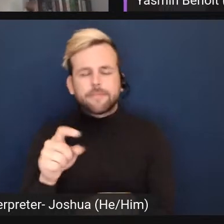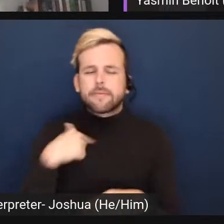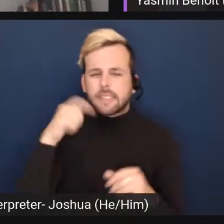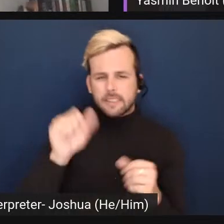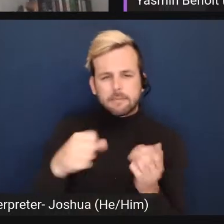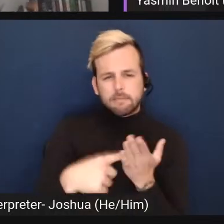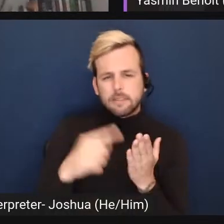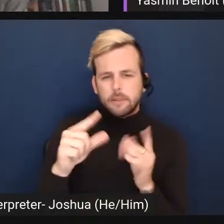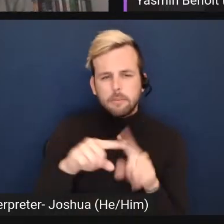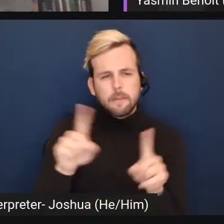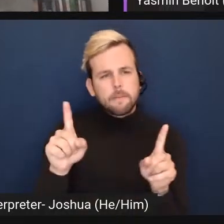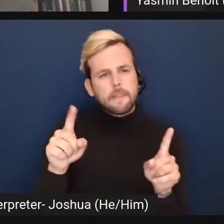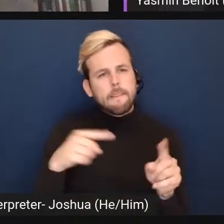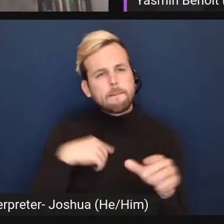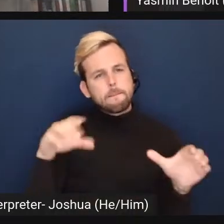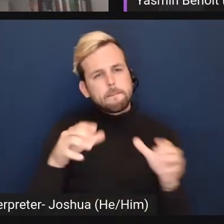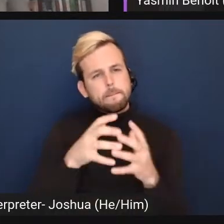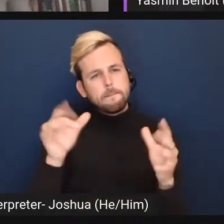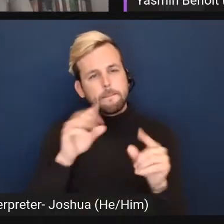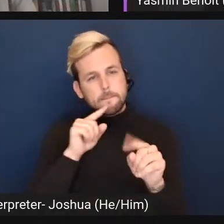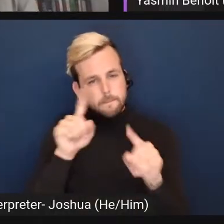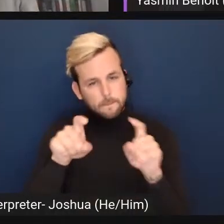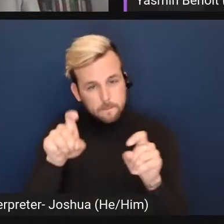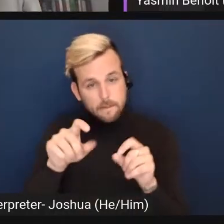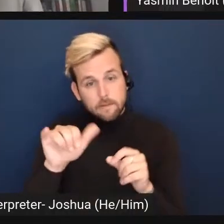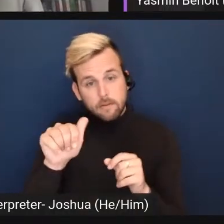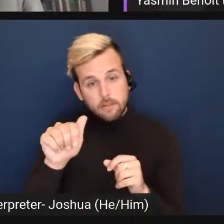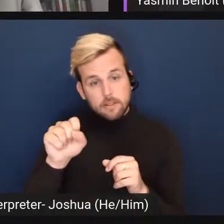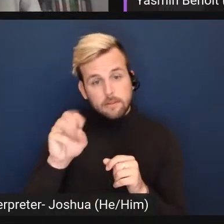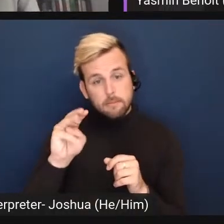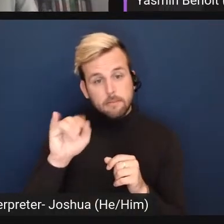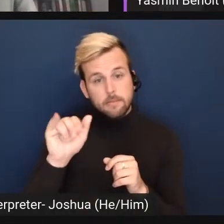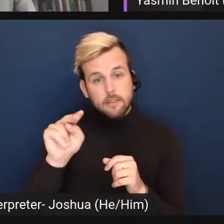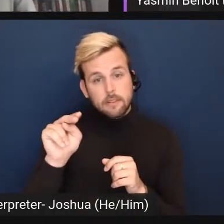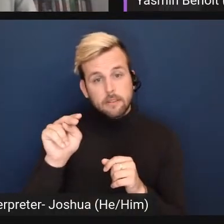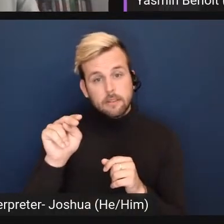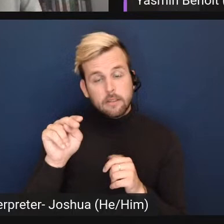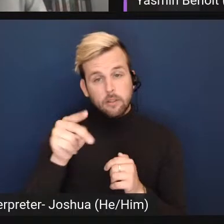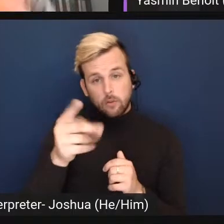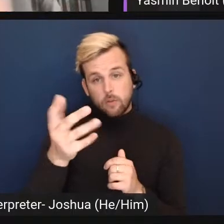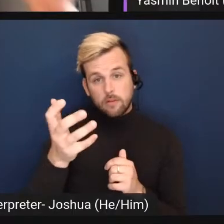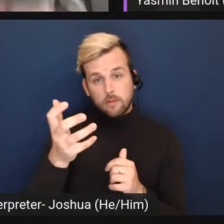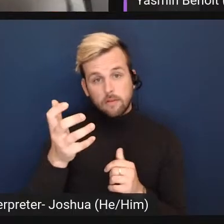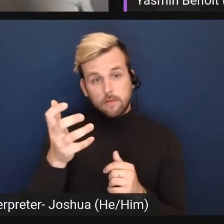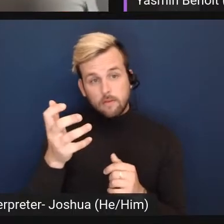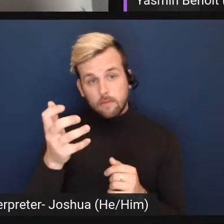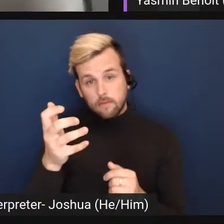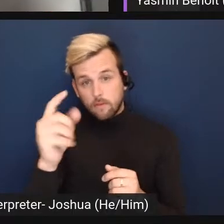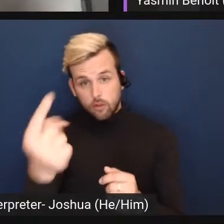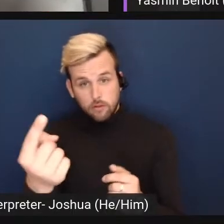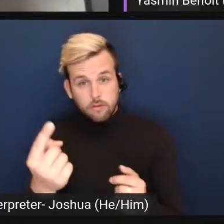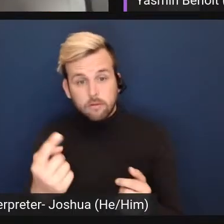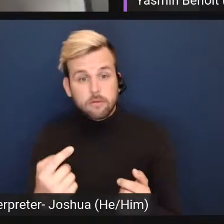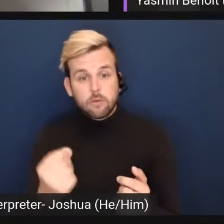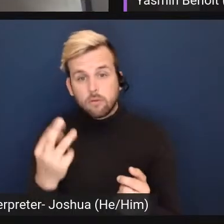but I feel like I've been doing a lot of the question answering. Yasmin, do you want to speak to this first or I can?